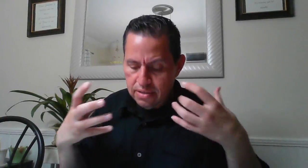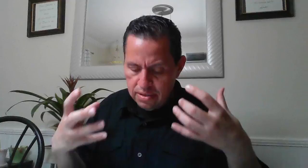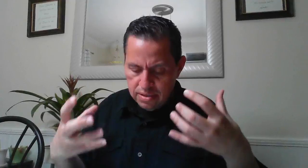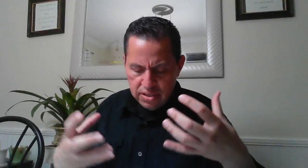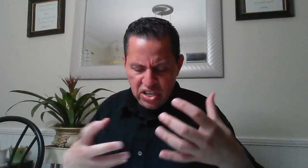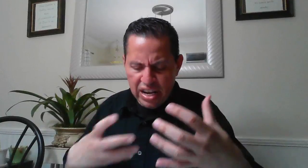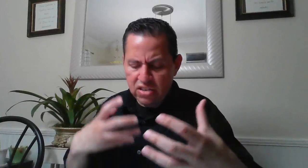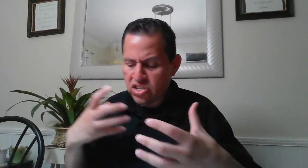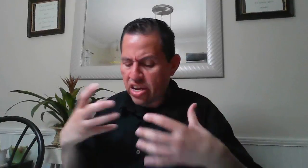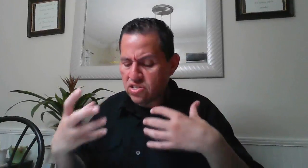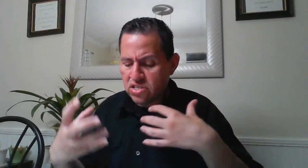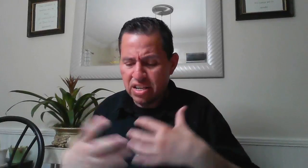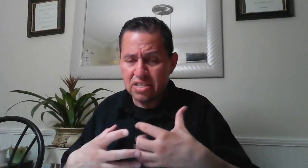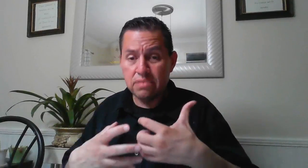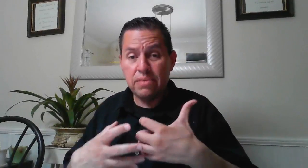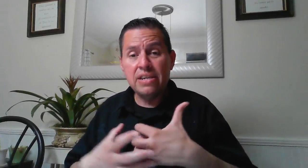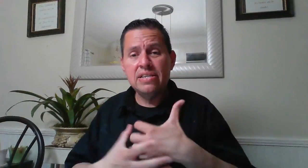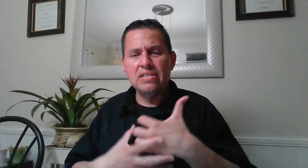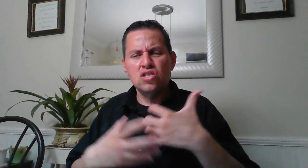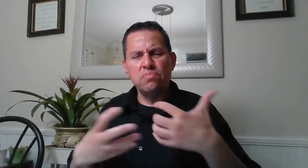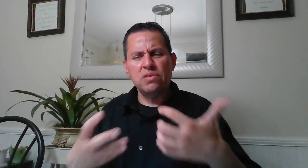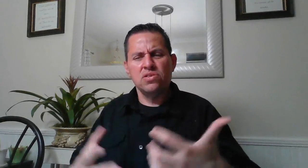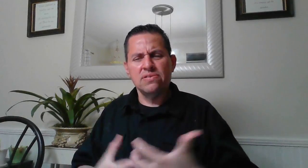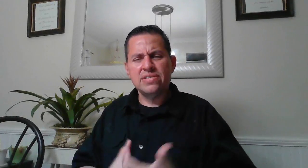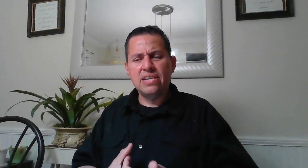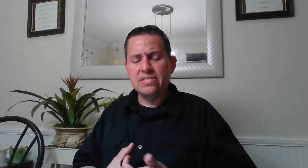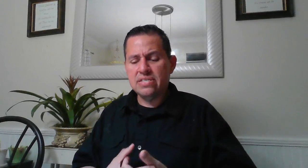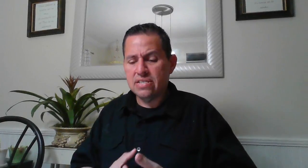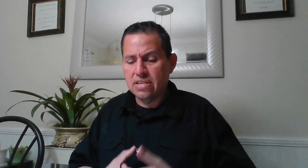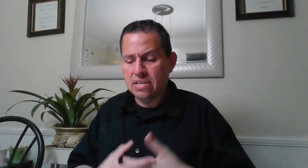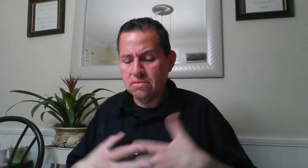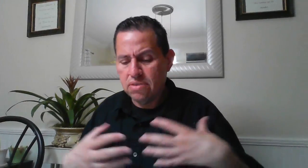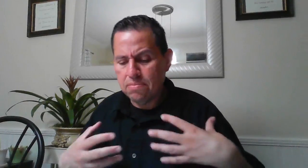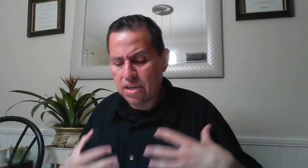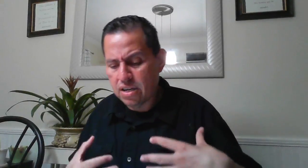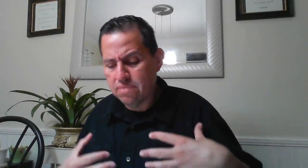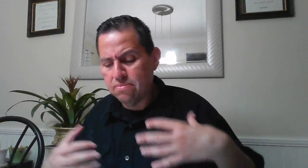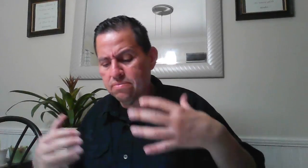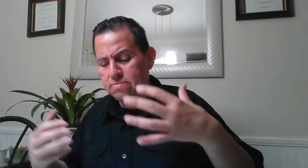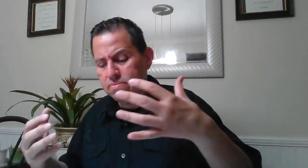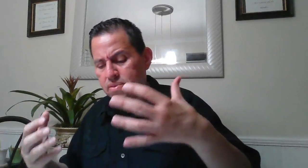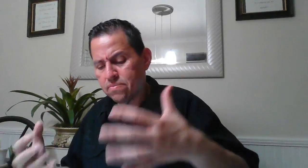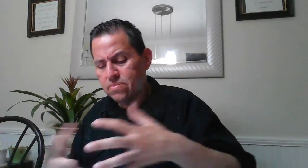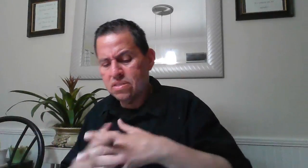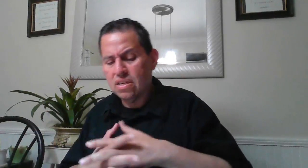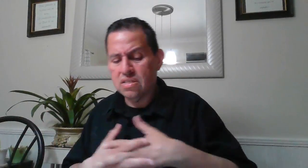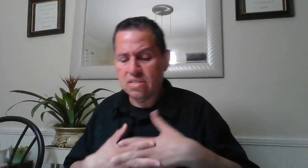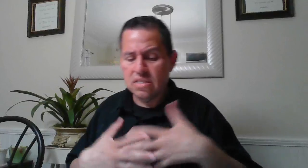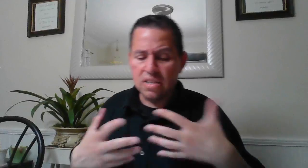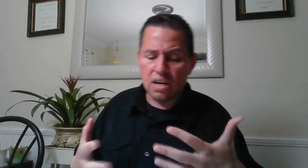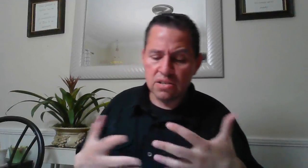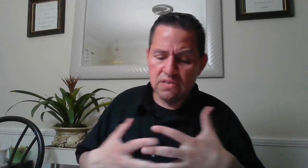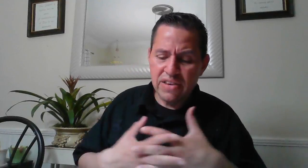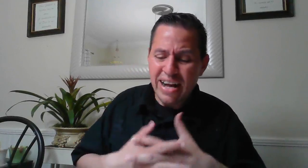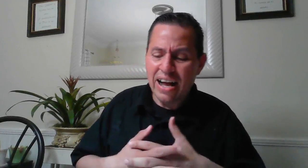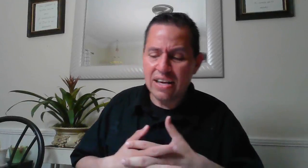there's a lot of changes in us mainly in the spiritual sense we become sons and daughters of god